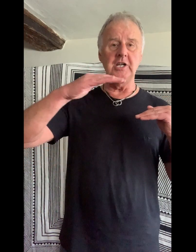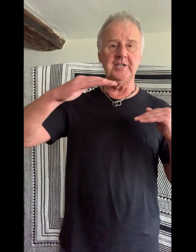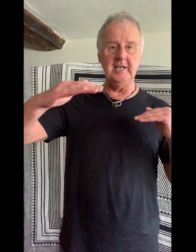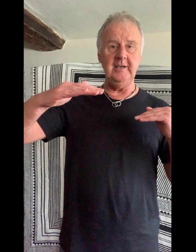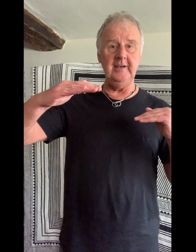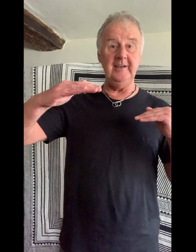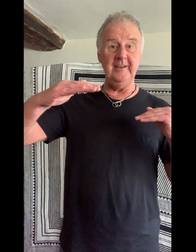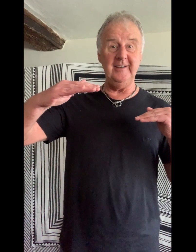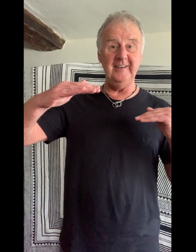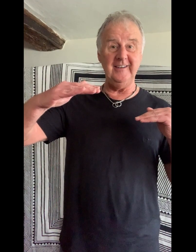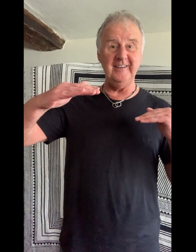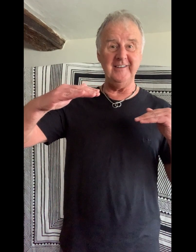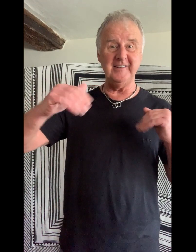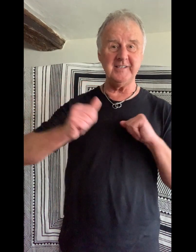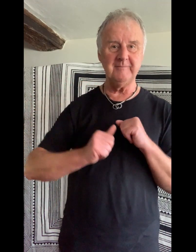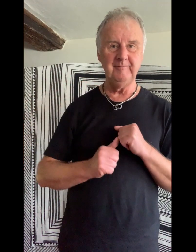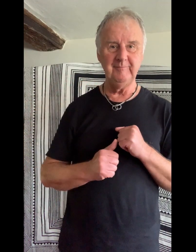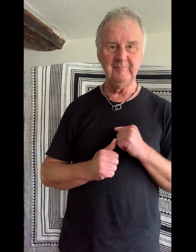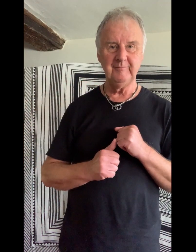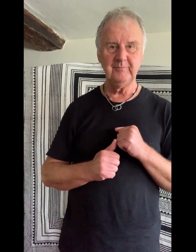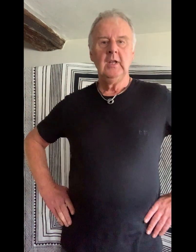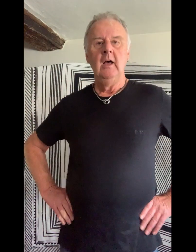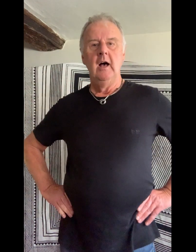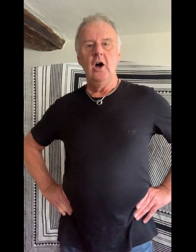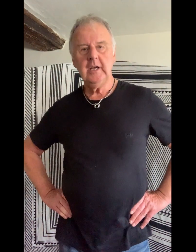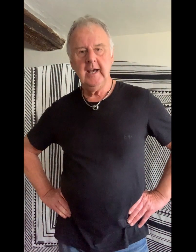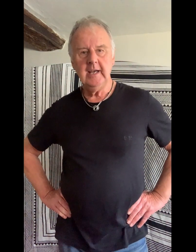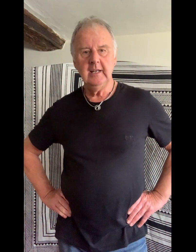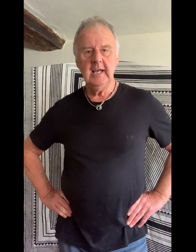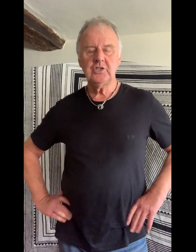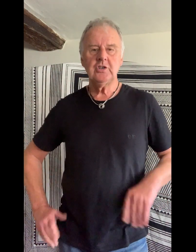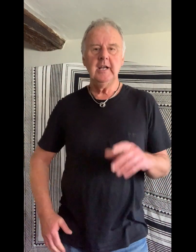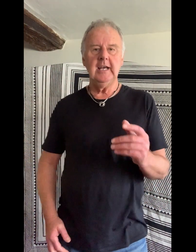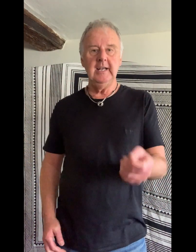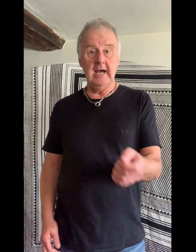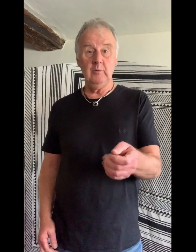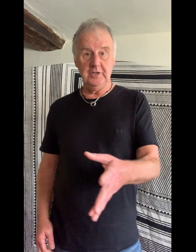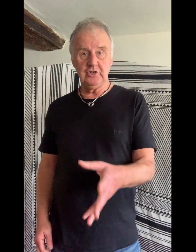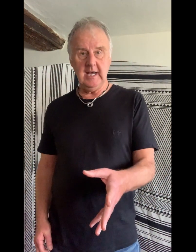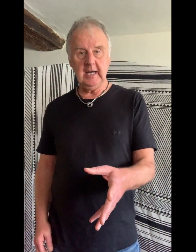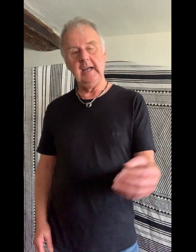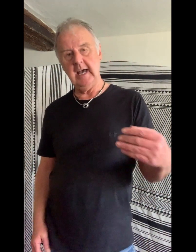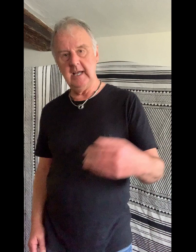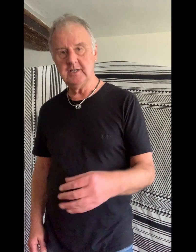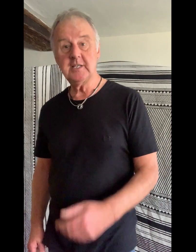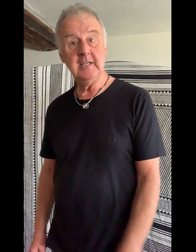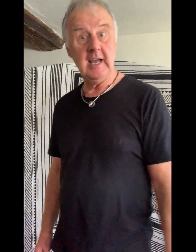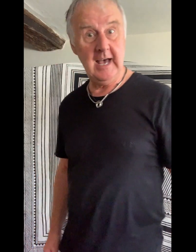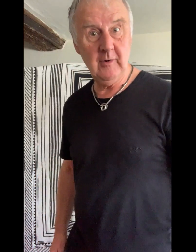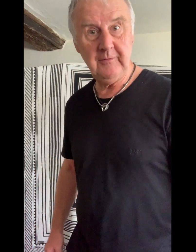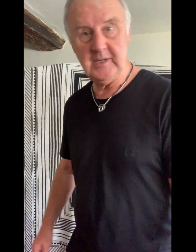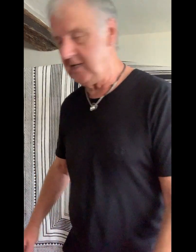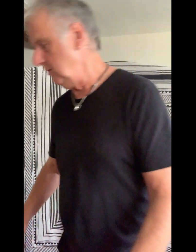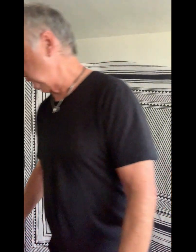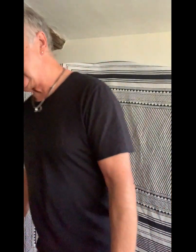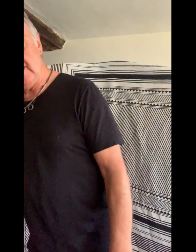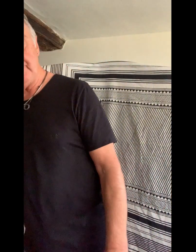tears. Okay, let's try it again now with the track and see how it fits in with the other